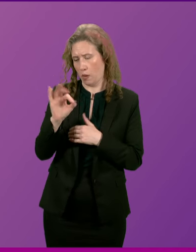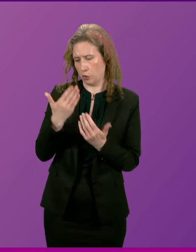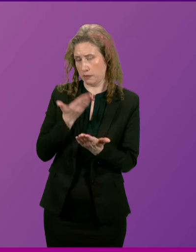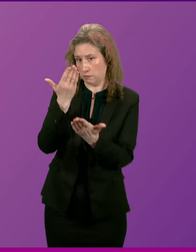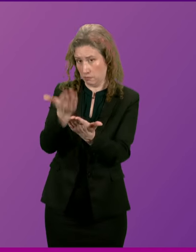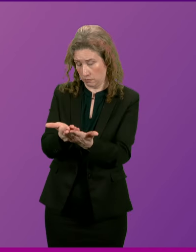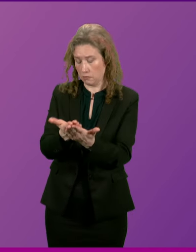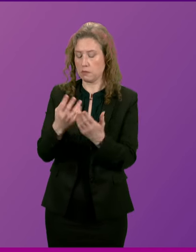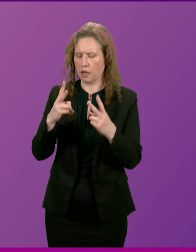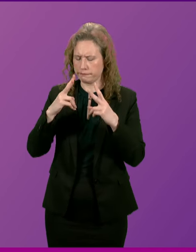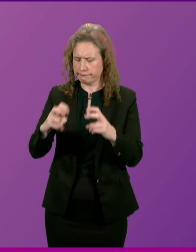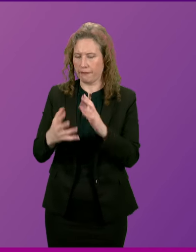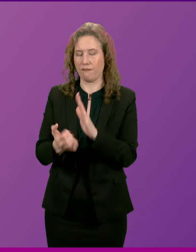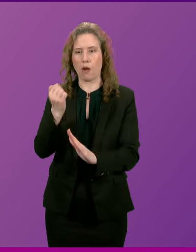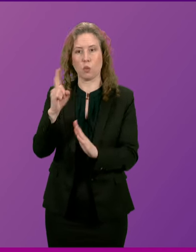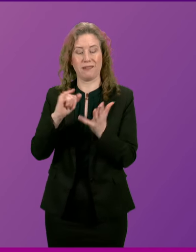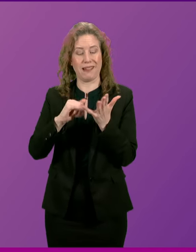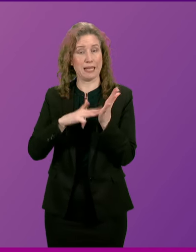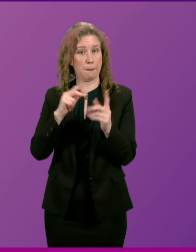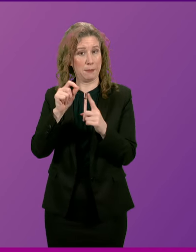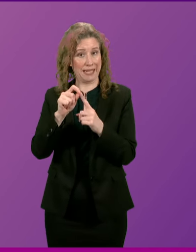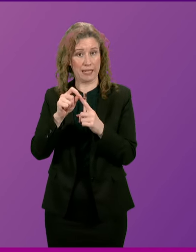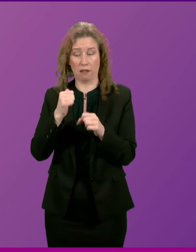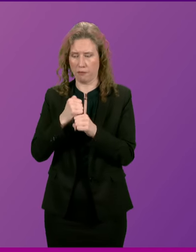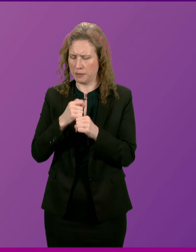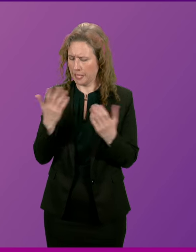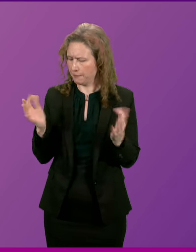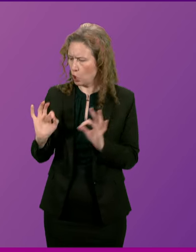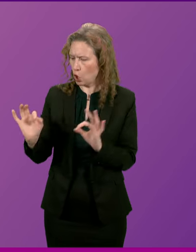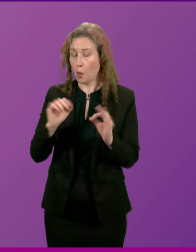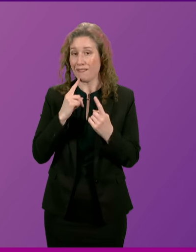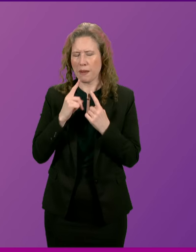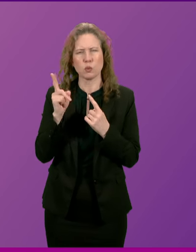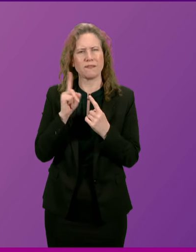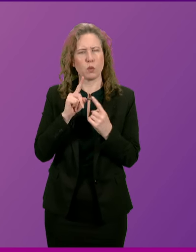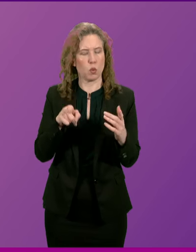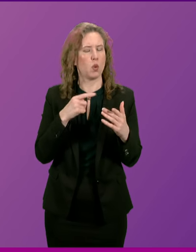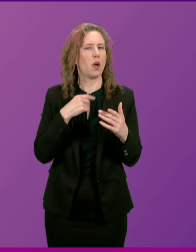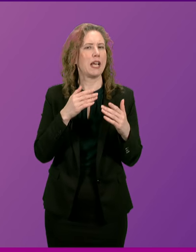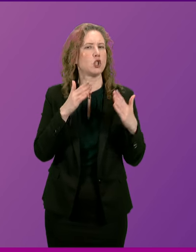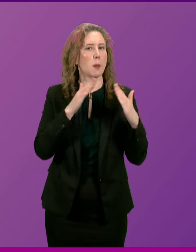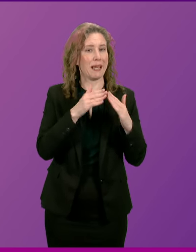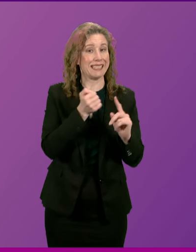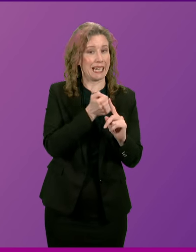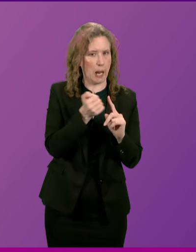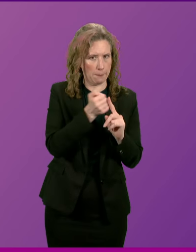has revealed that the SNP Government holds no information on repeat offences for its flagship domestic abuse rehabilitation programme